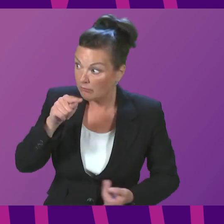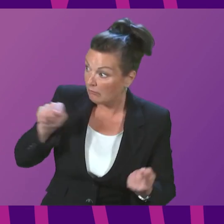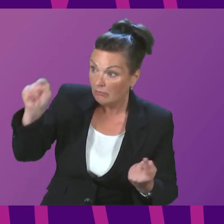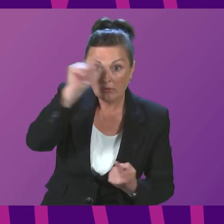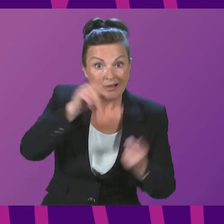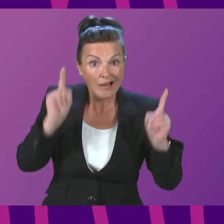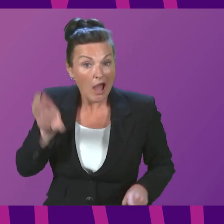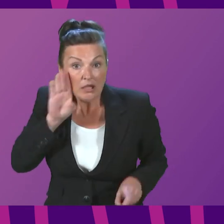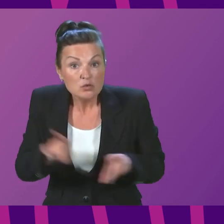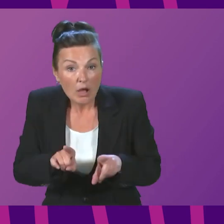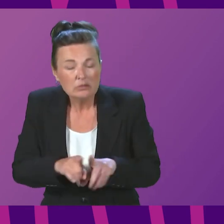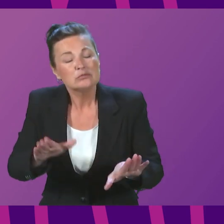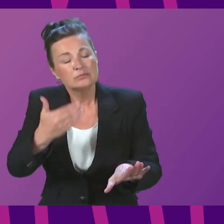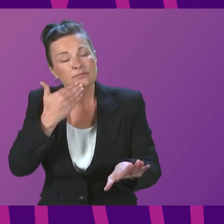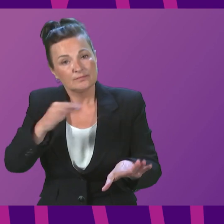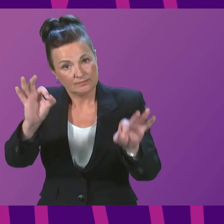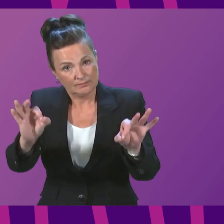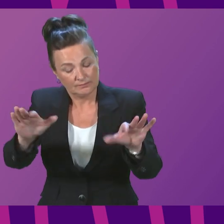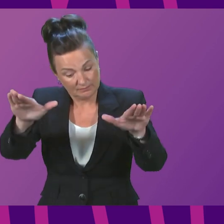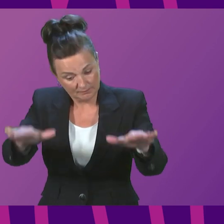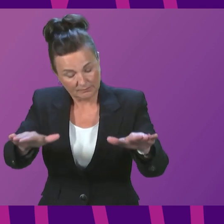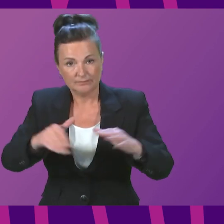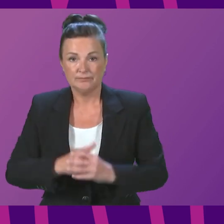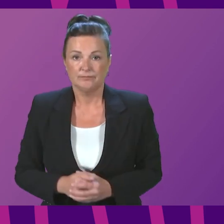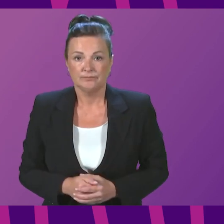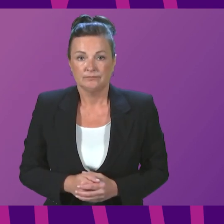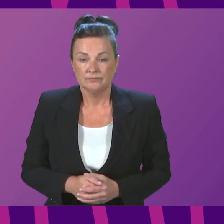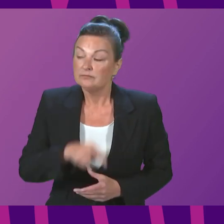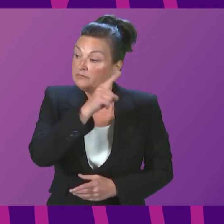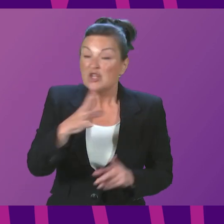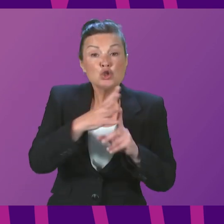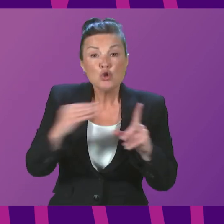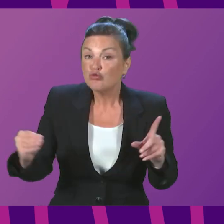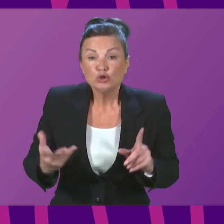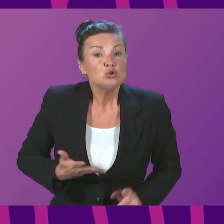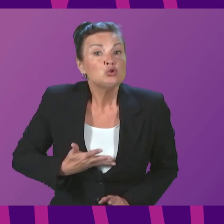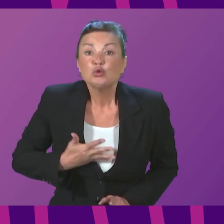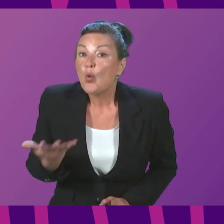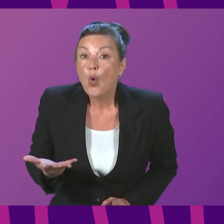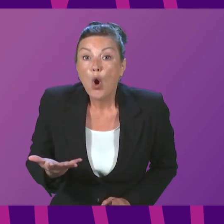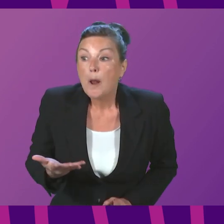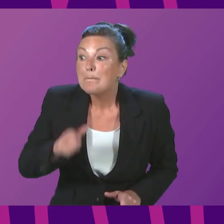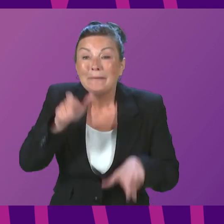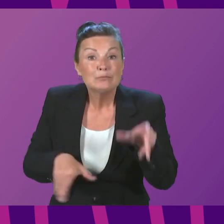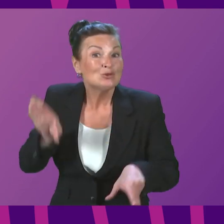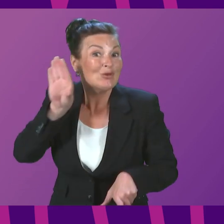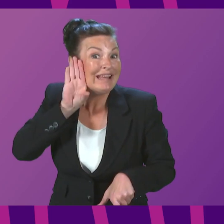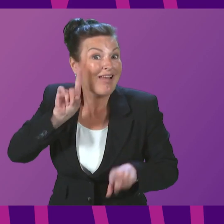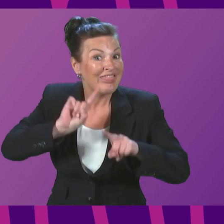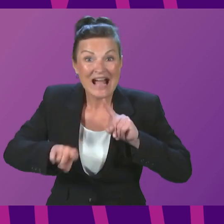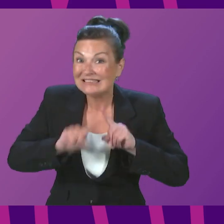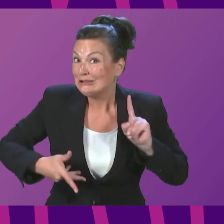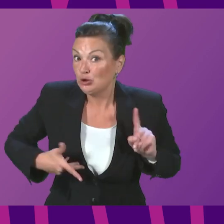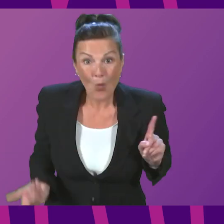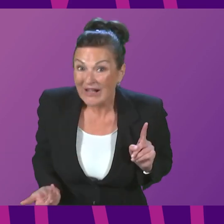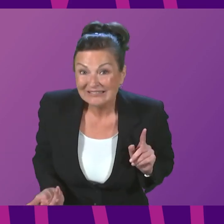cannot hear. And I'd be grateful if we could hear the First Minister. Thank you. Conservatives don't want people to hear the answers, presiding officer.